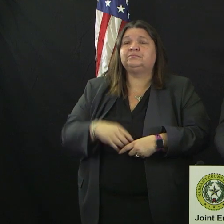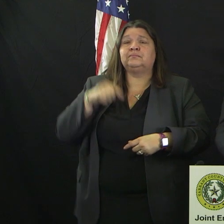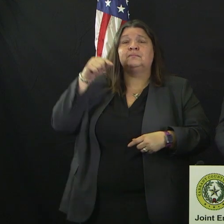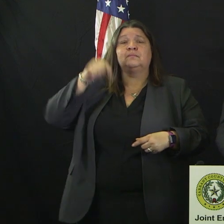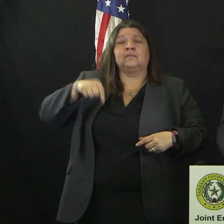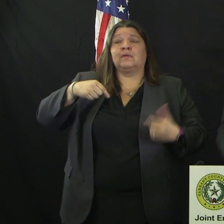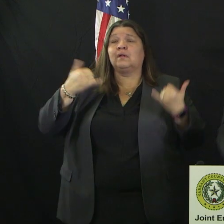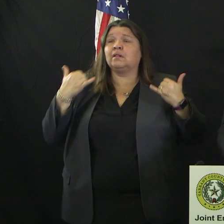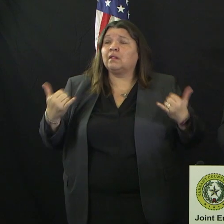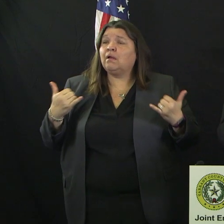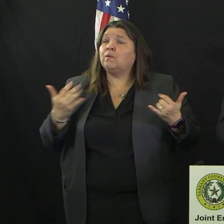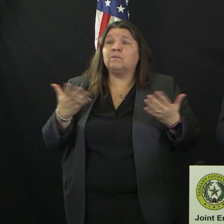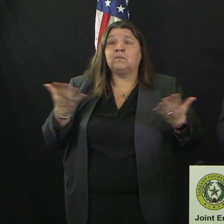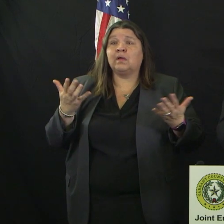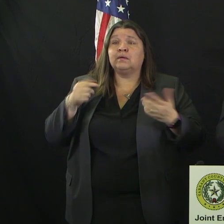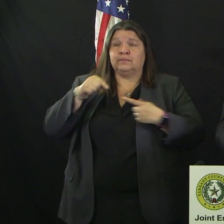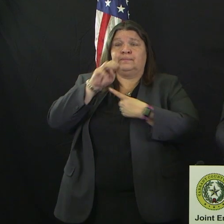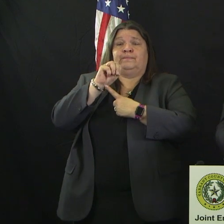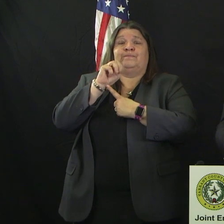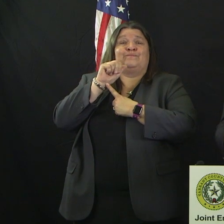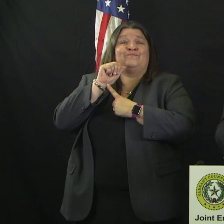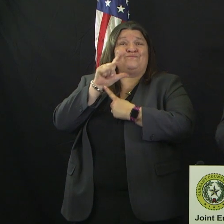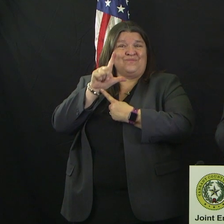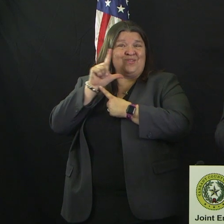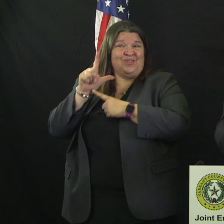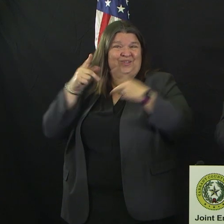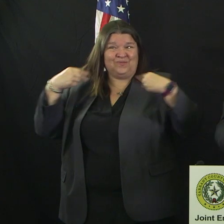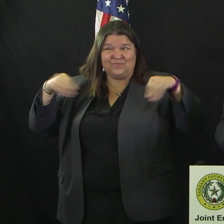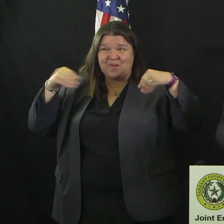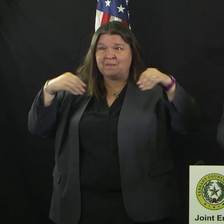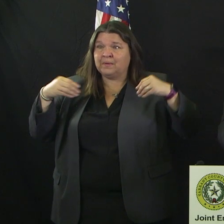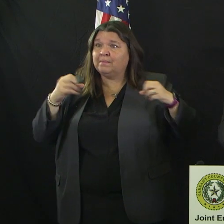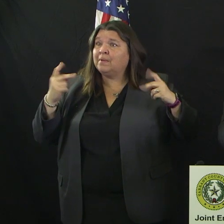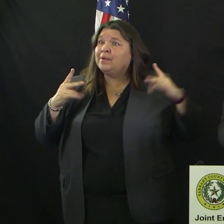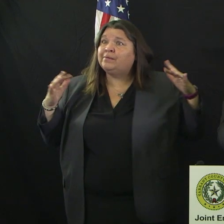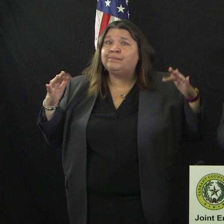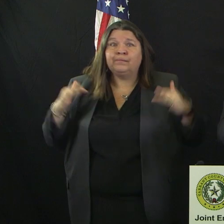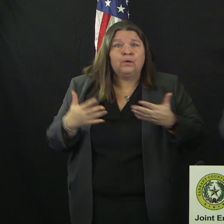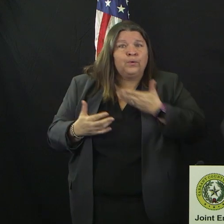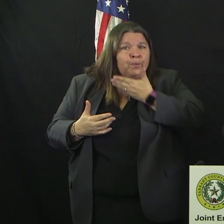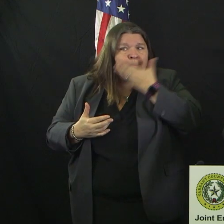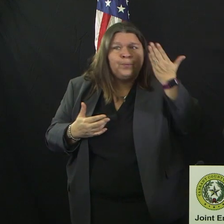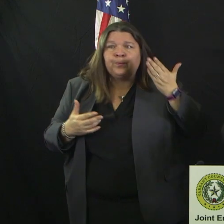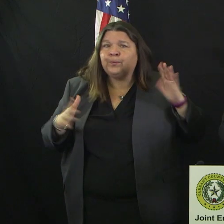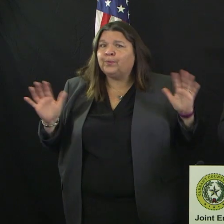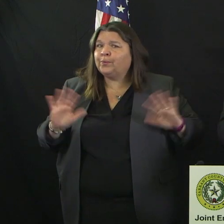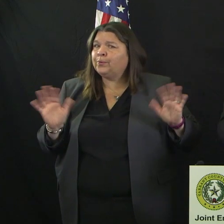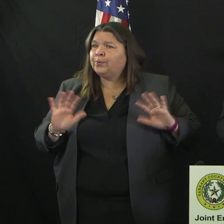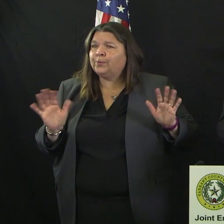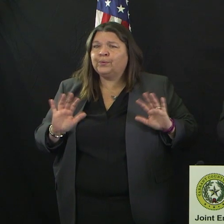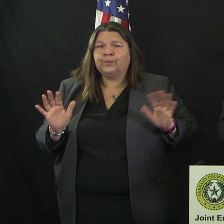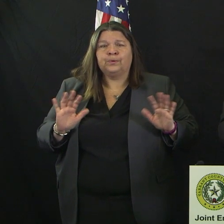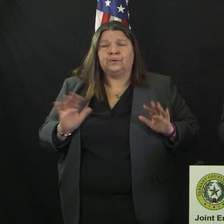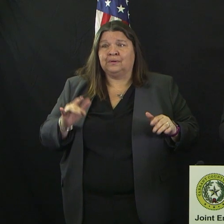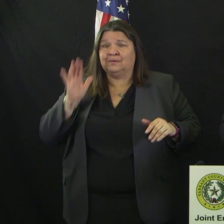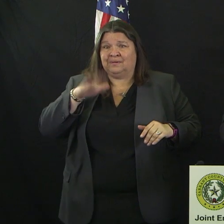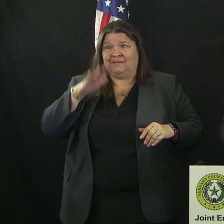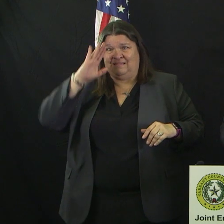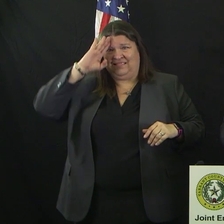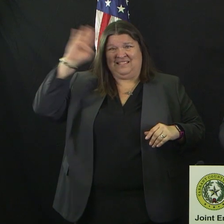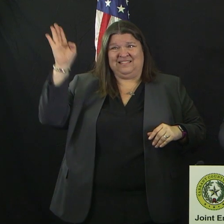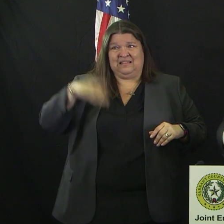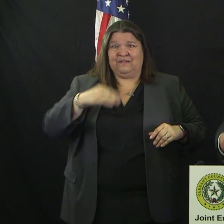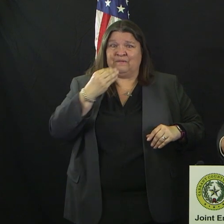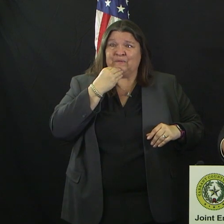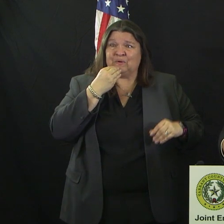hanging out at shopping centers, people that are going to grocery stores in masses, and not practicing